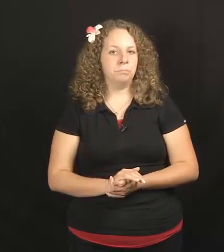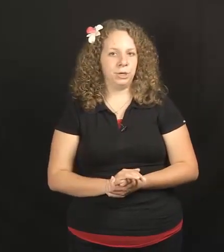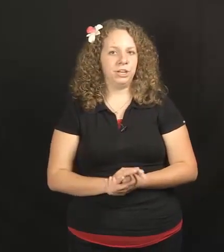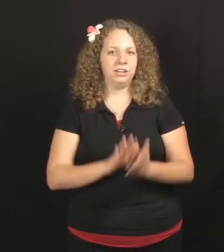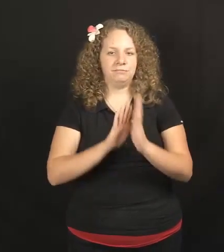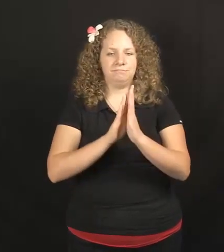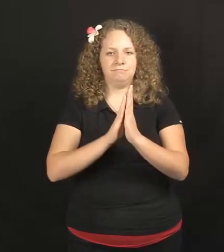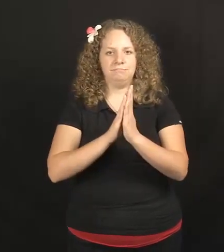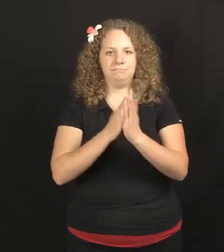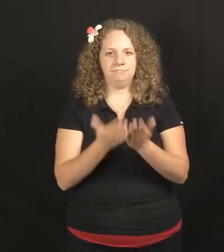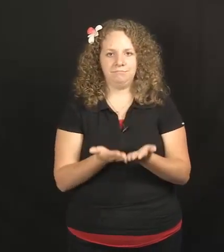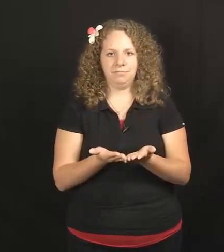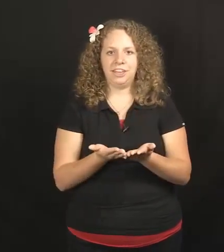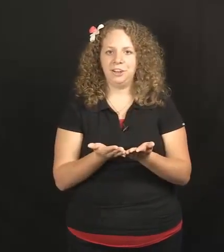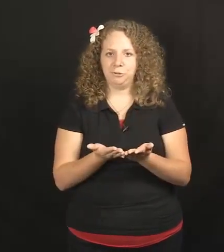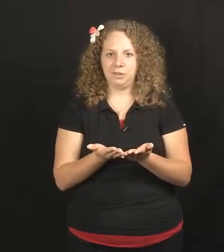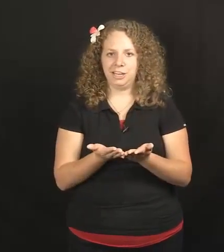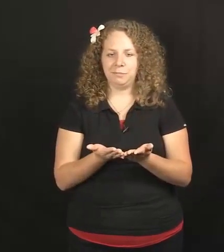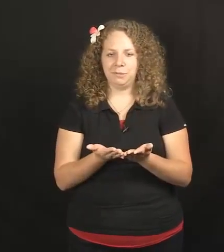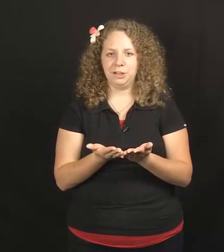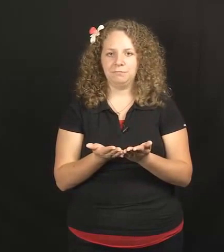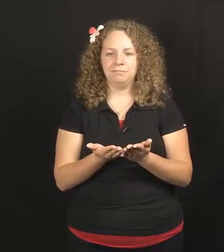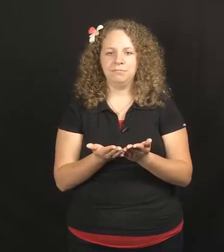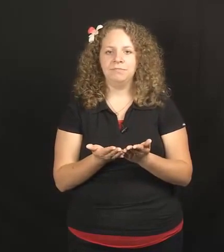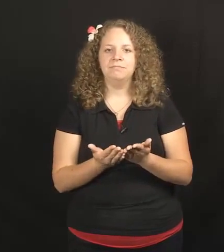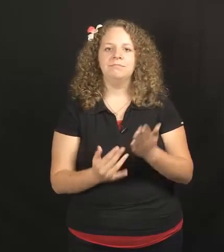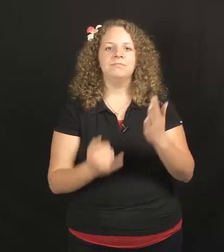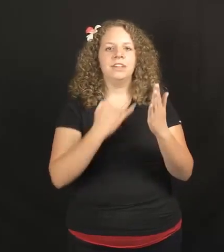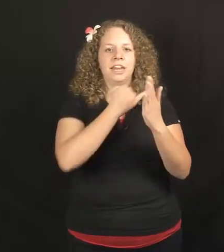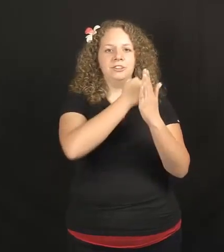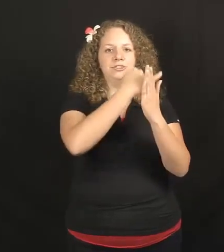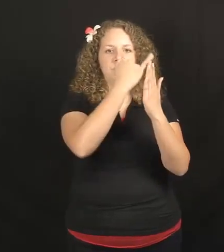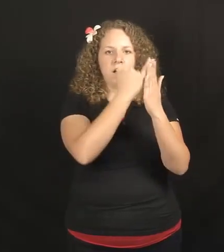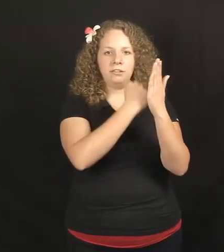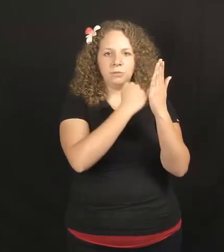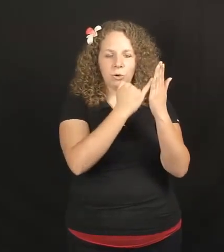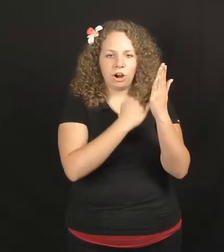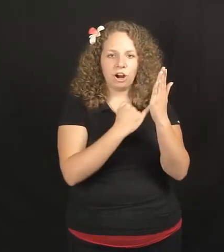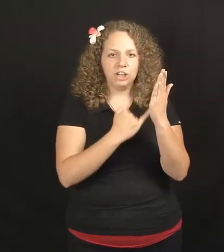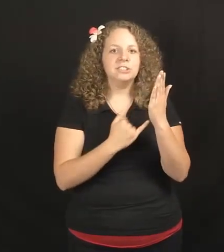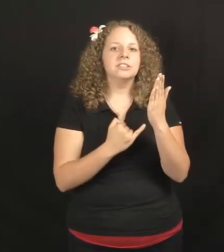Book Like you're opening up a book And Draw Or art